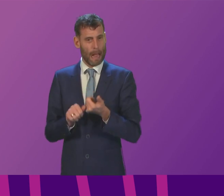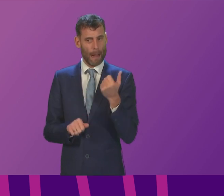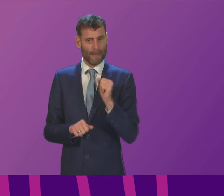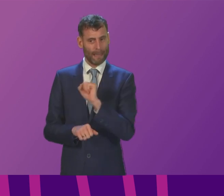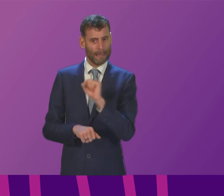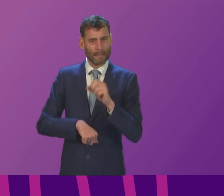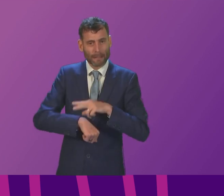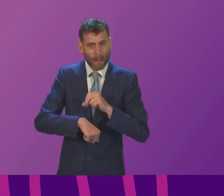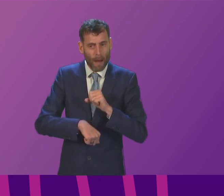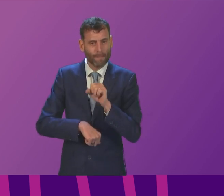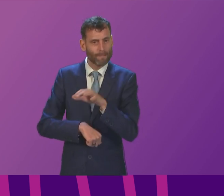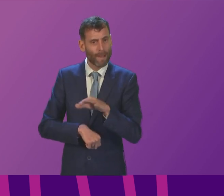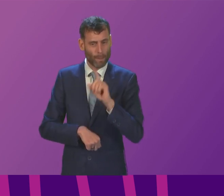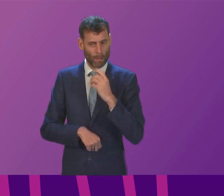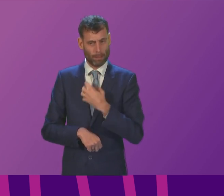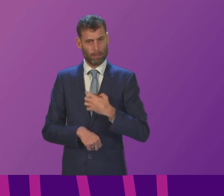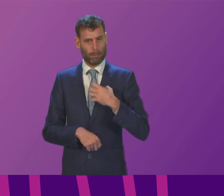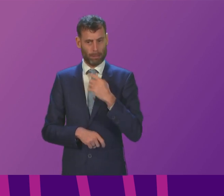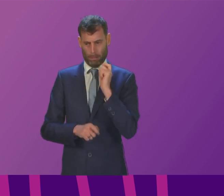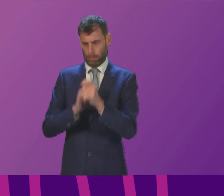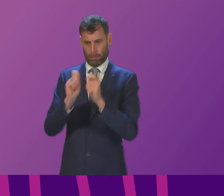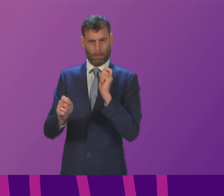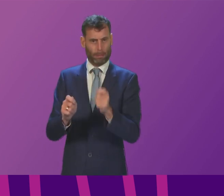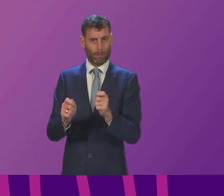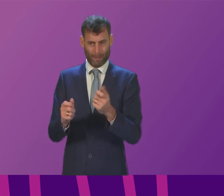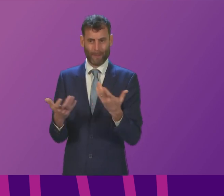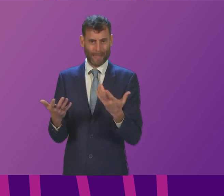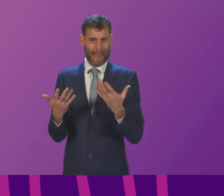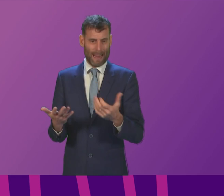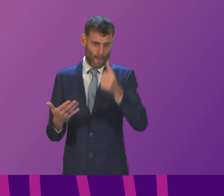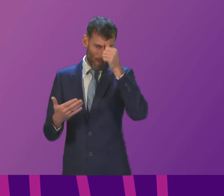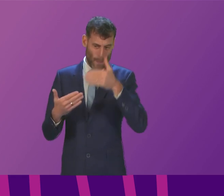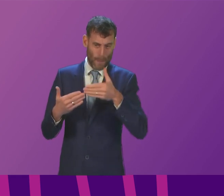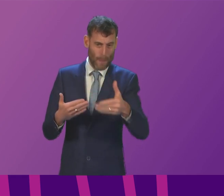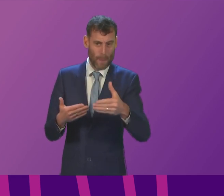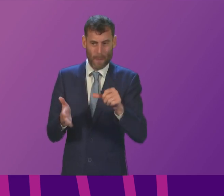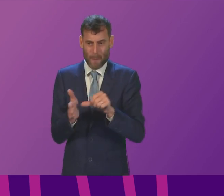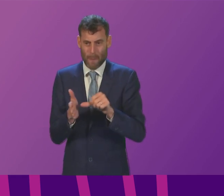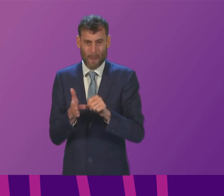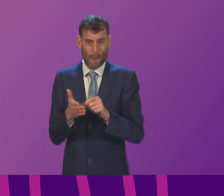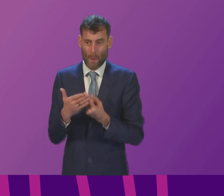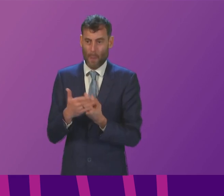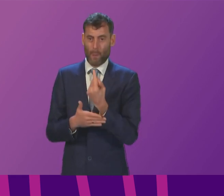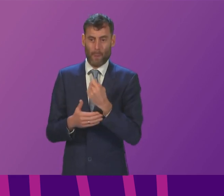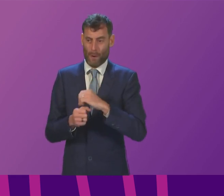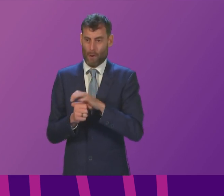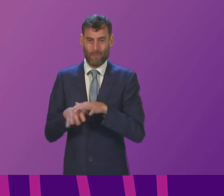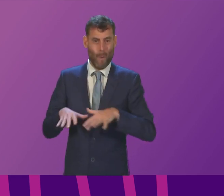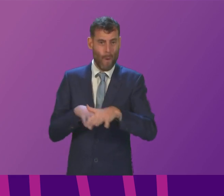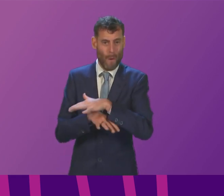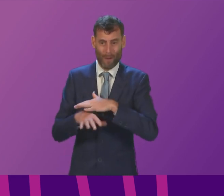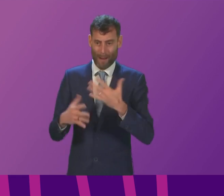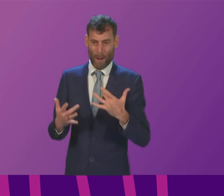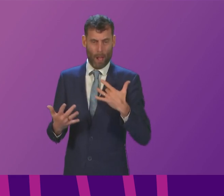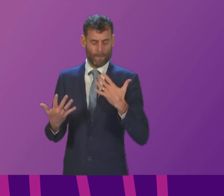families and the local areas affected especially at this time of uncertainty caused by the pandemic I can advise that the